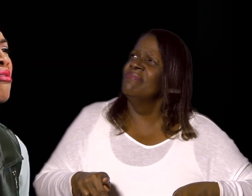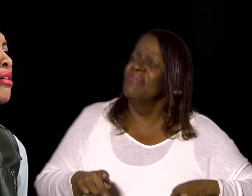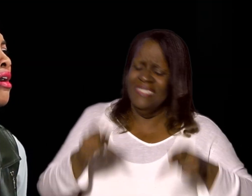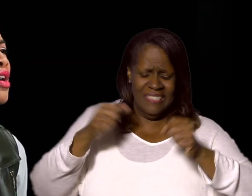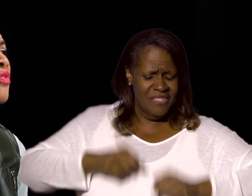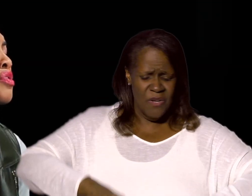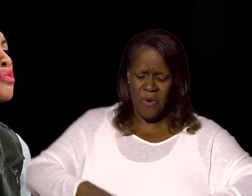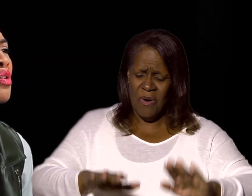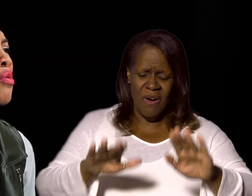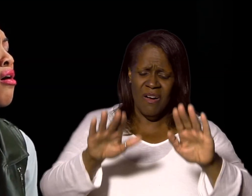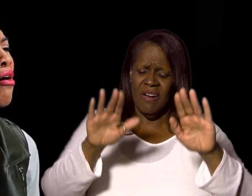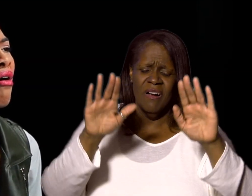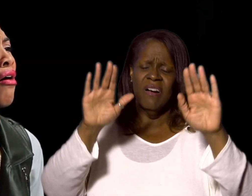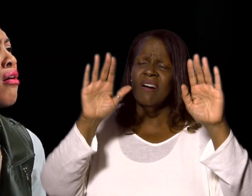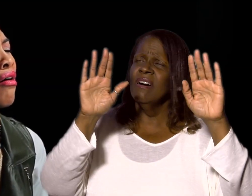give you their all